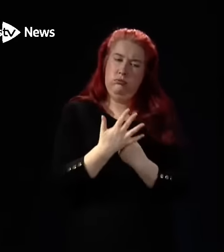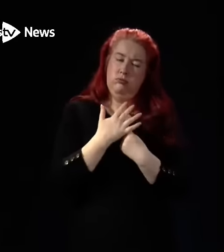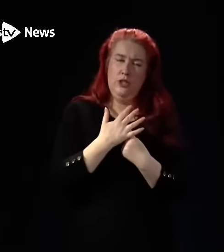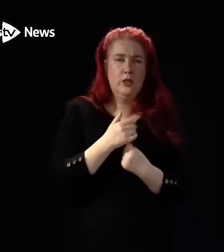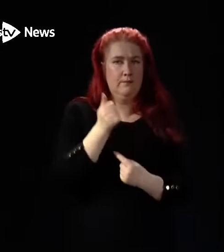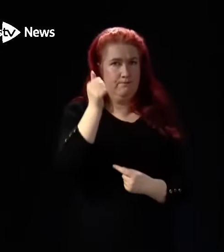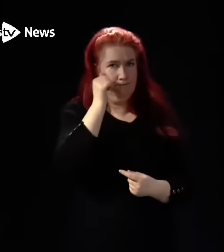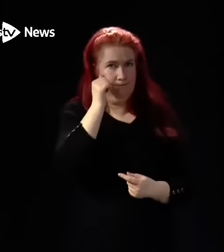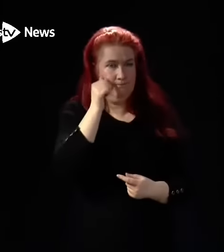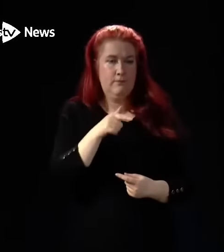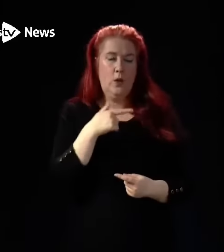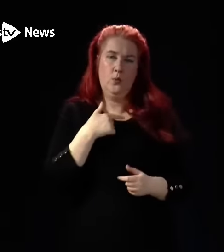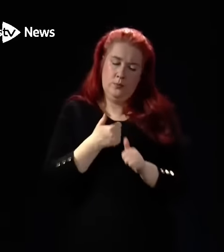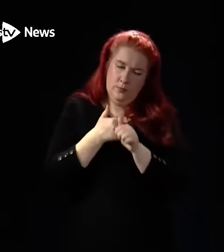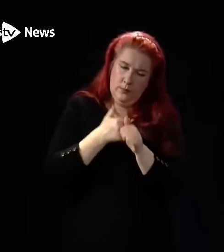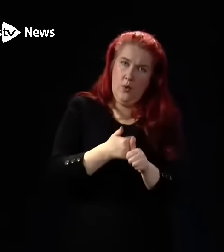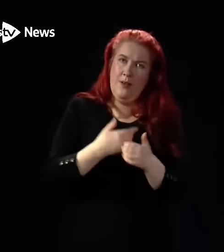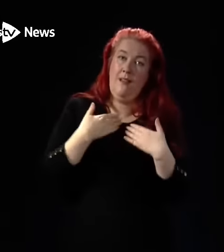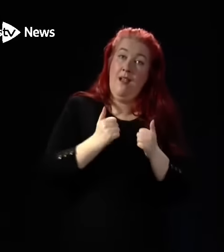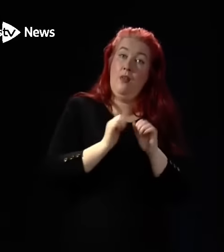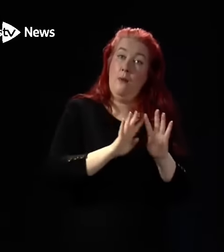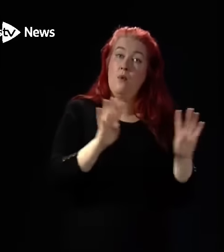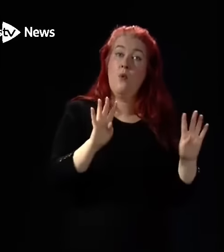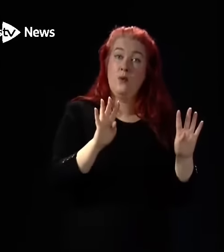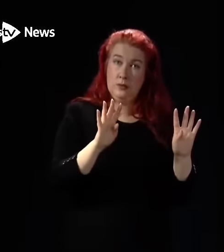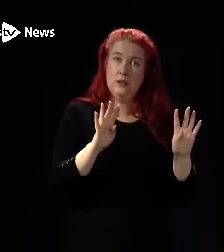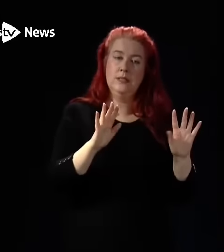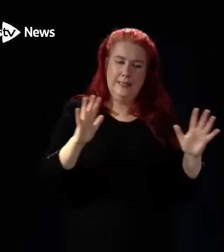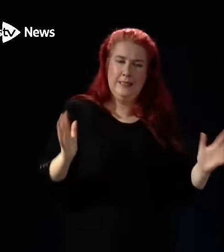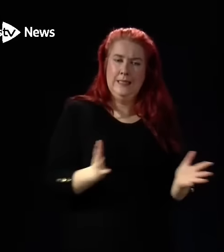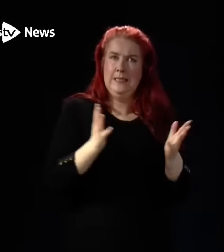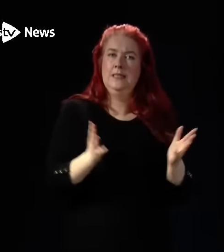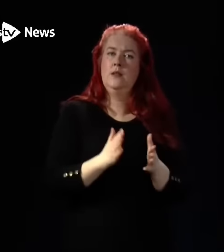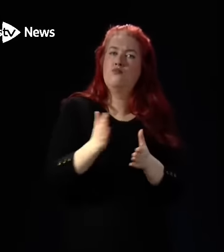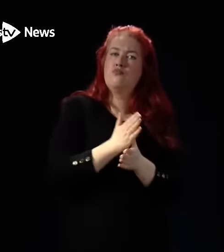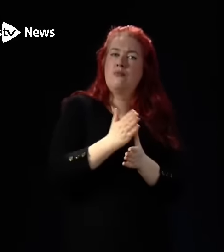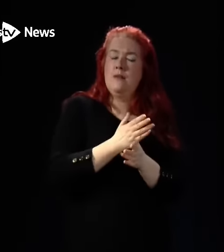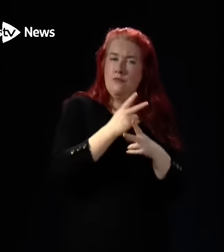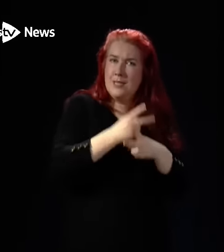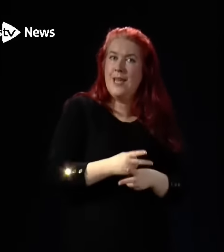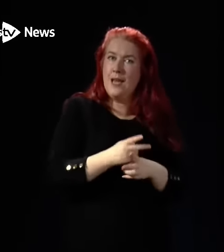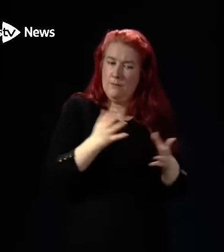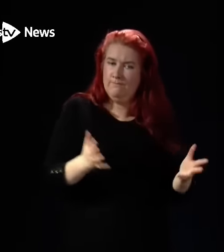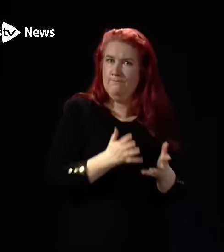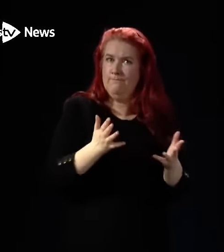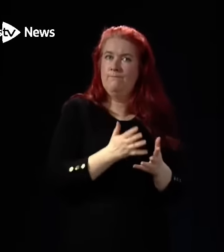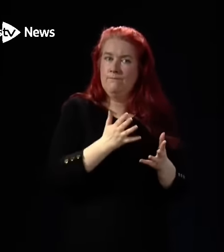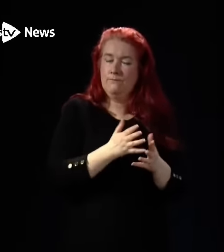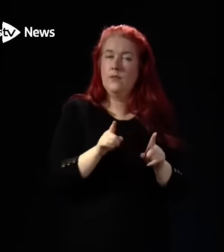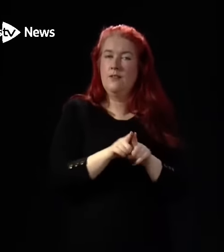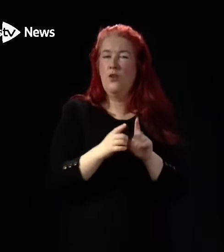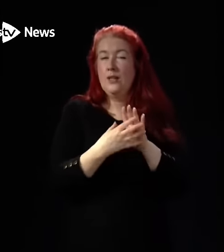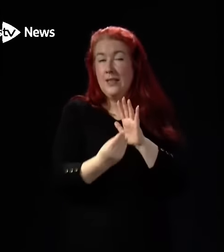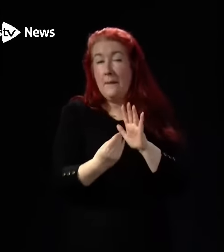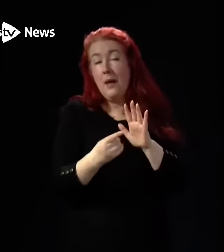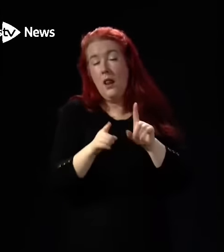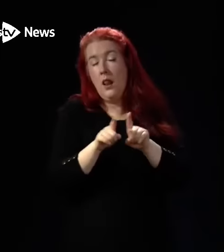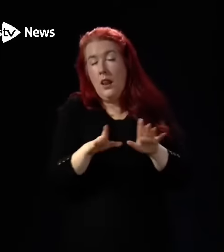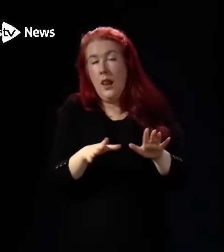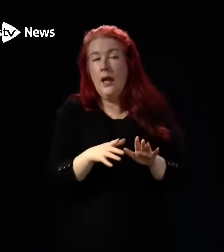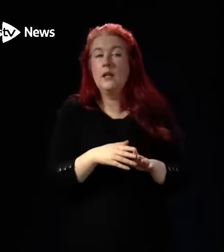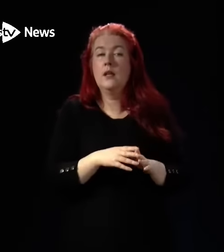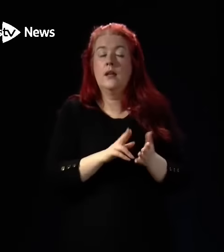However, we're working to support health boards to maximise primary care capacity, including, for example, through the kind of initiative